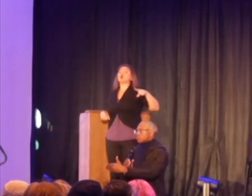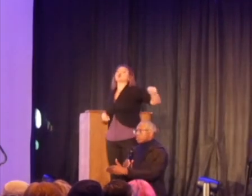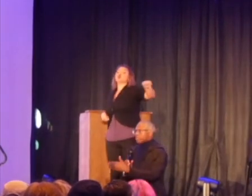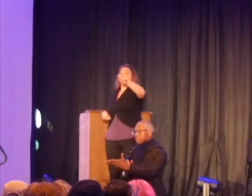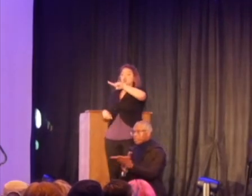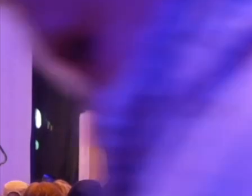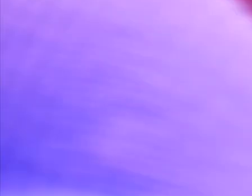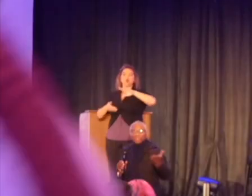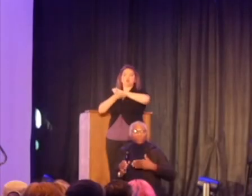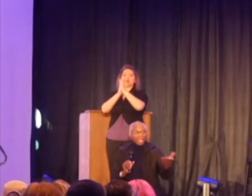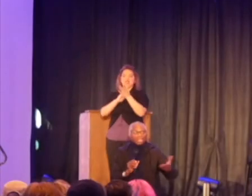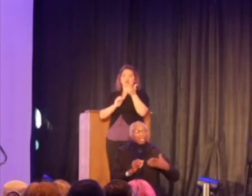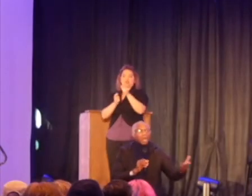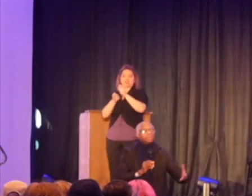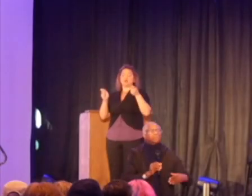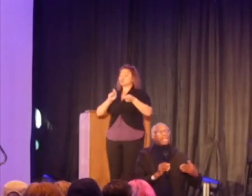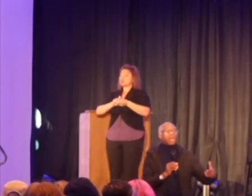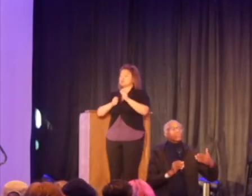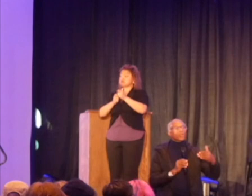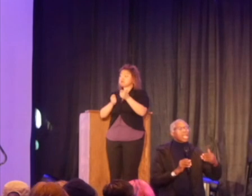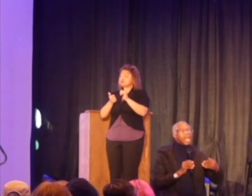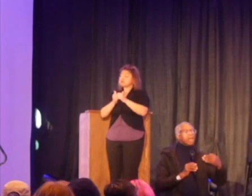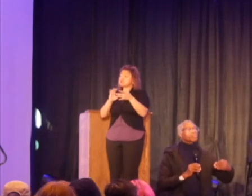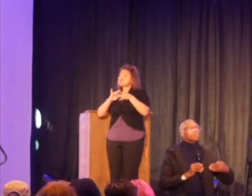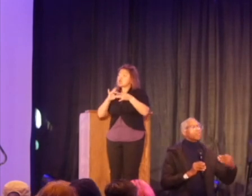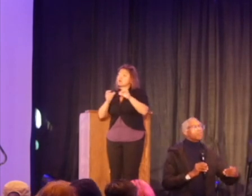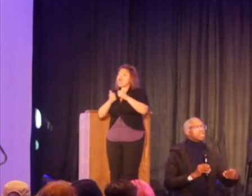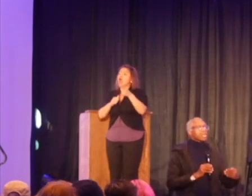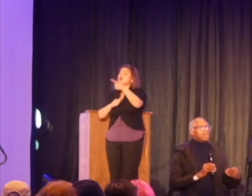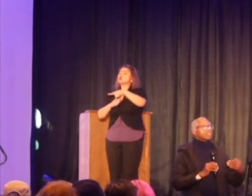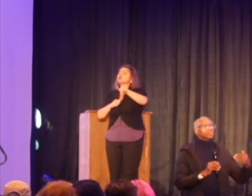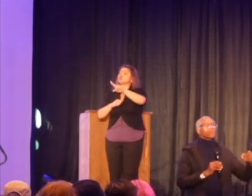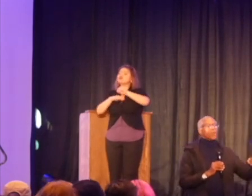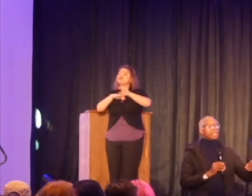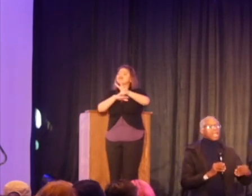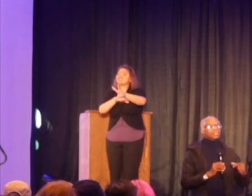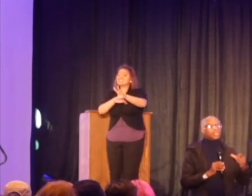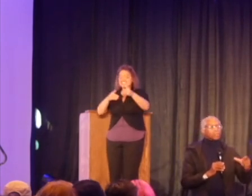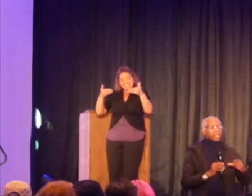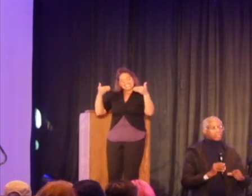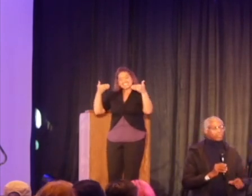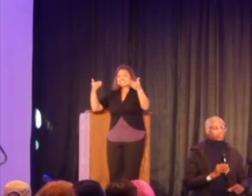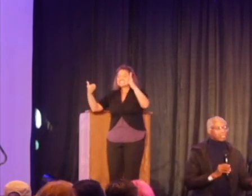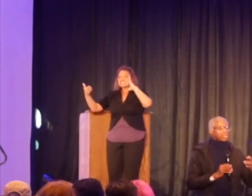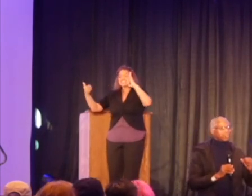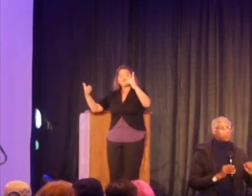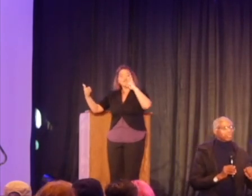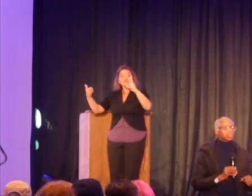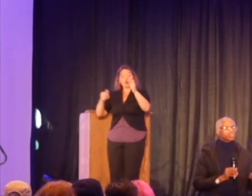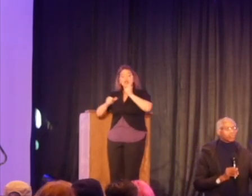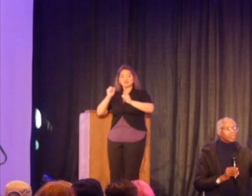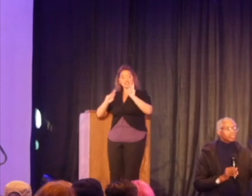change you want to see? I mean, if, do any comments about how you're, how are you moving the needle forward as theater practitioners? Any,